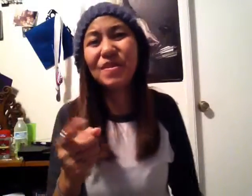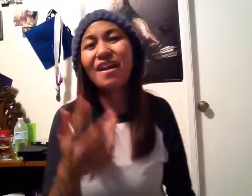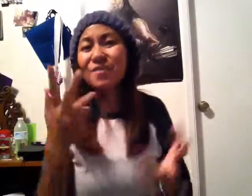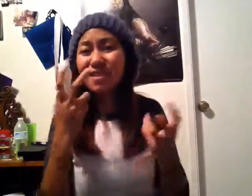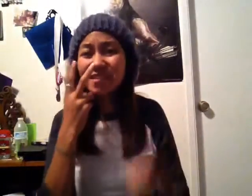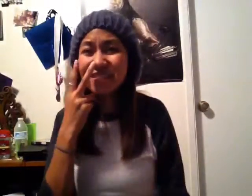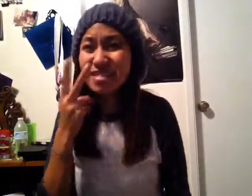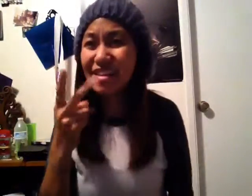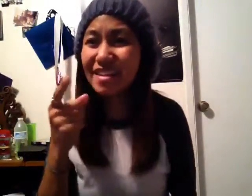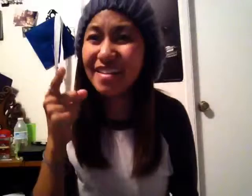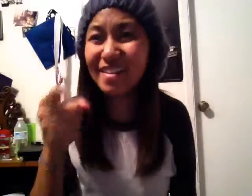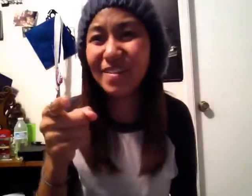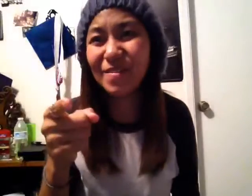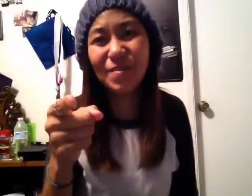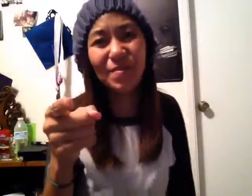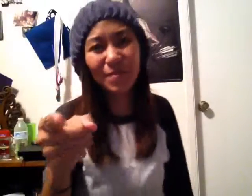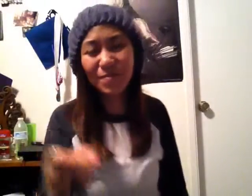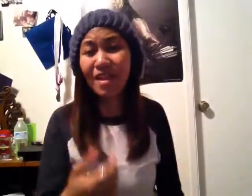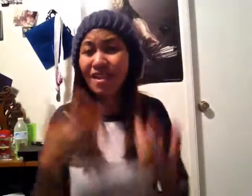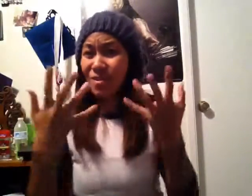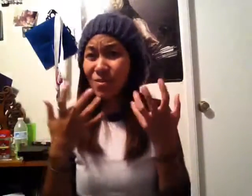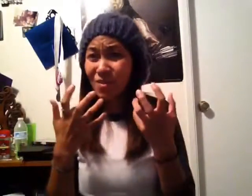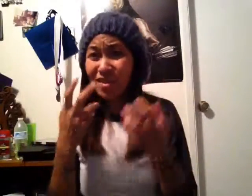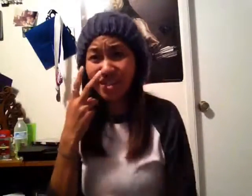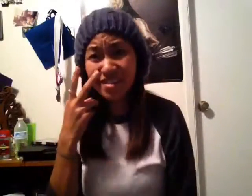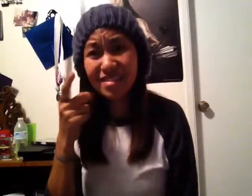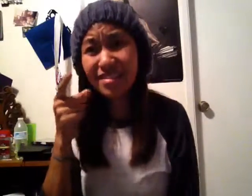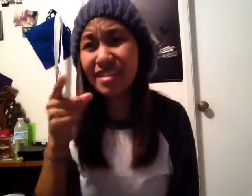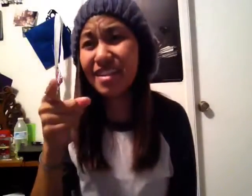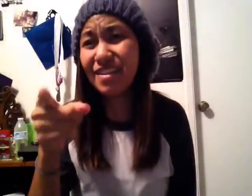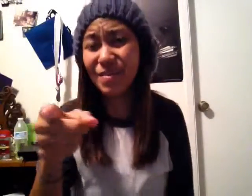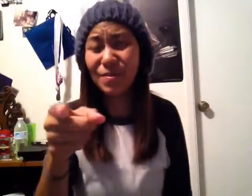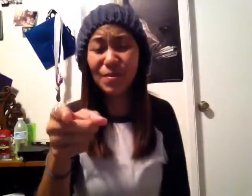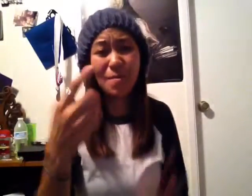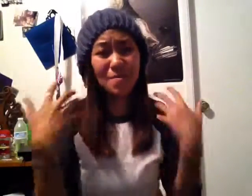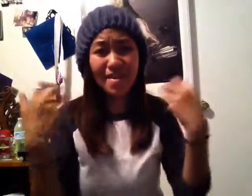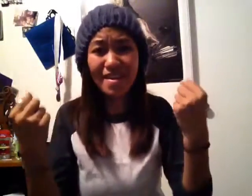I just